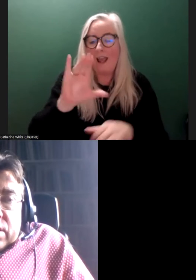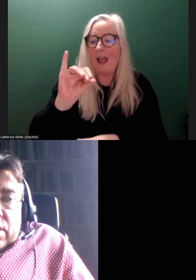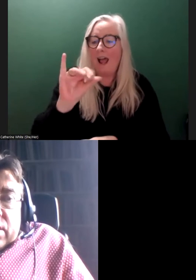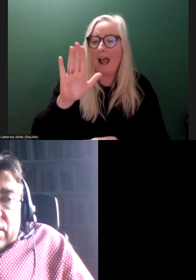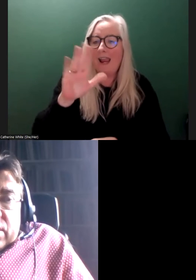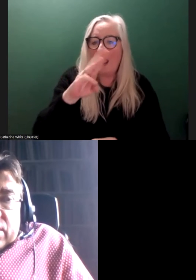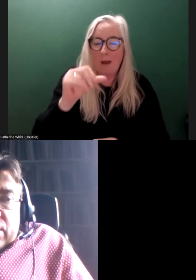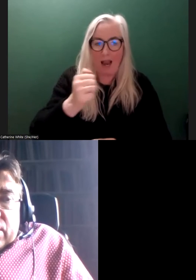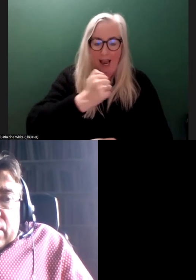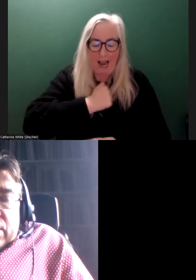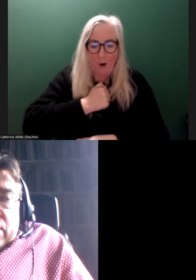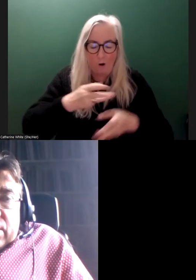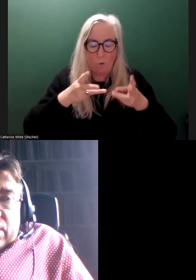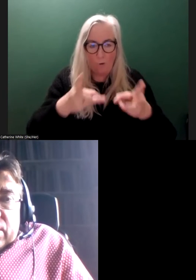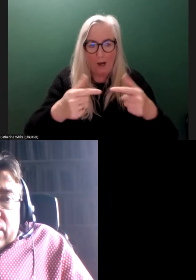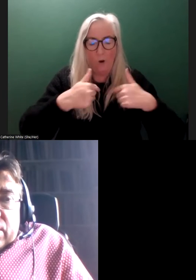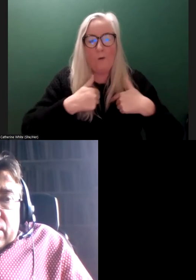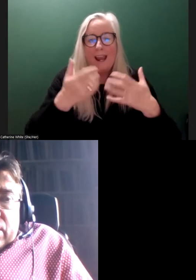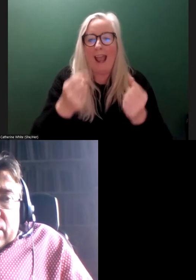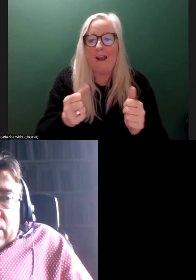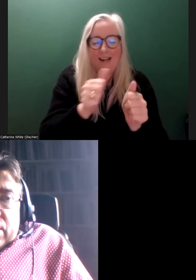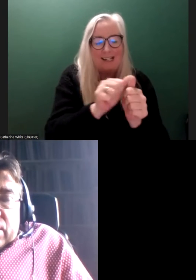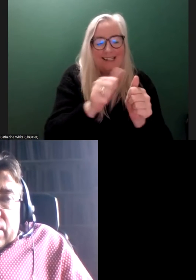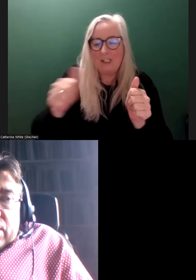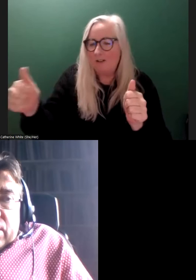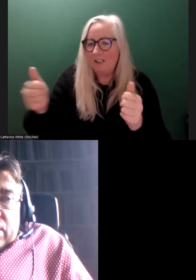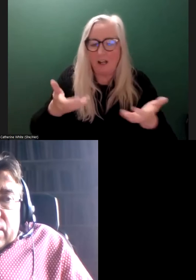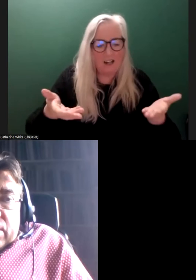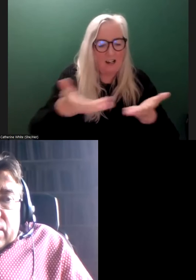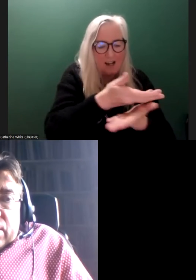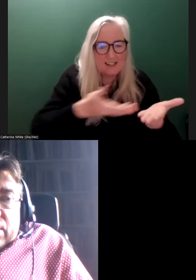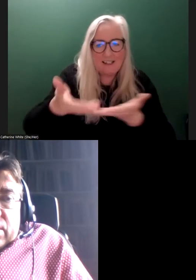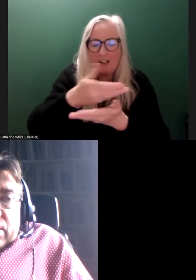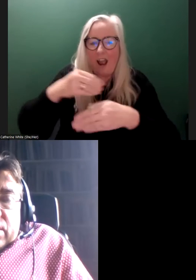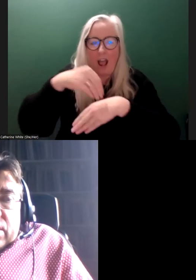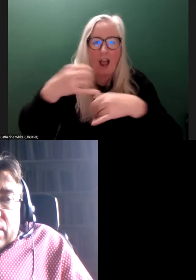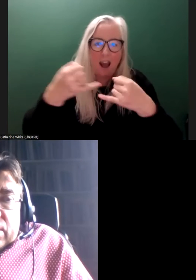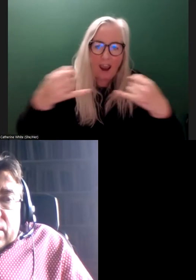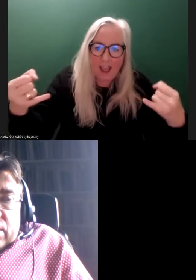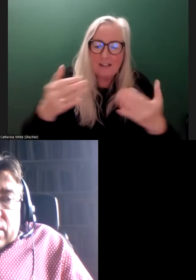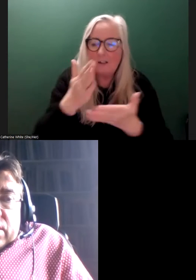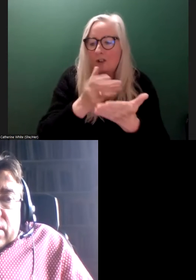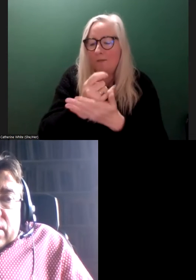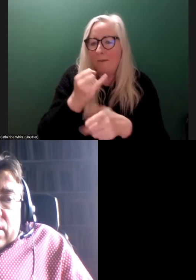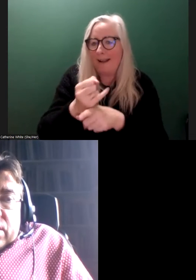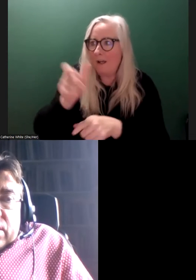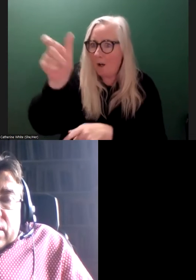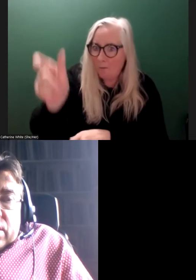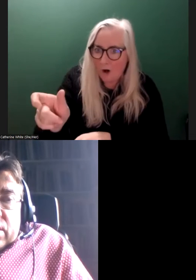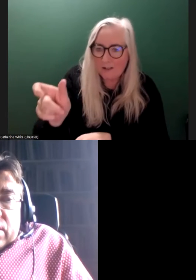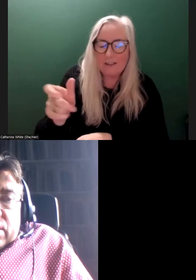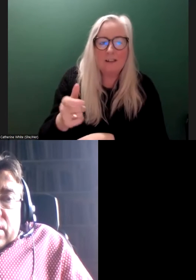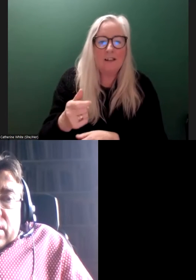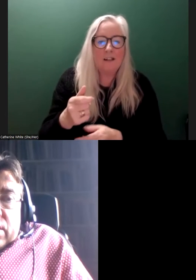methodology is that we would have a series of consultation sessions online, sometimes in person, and other